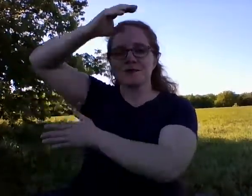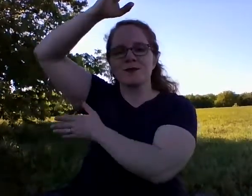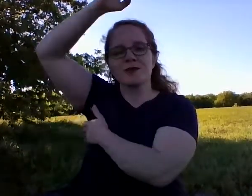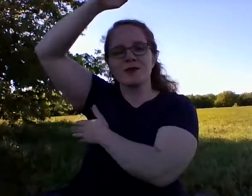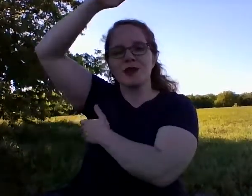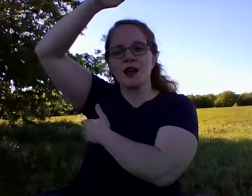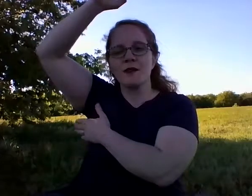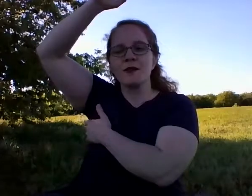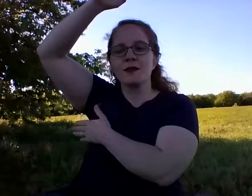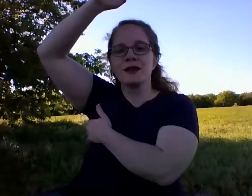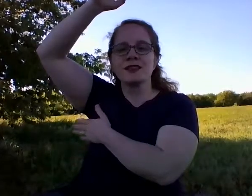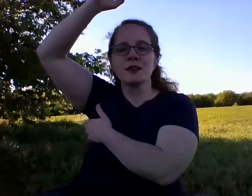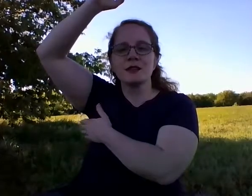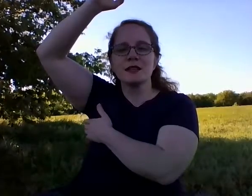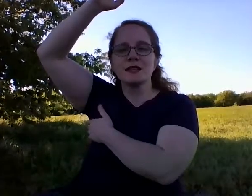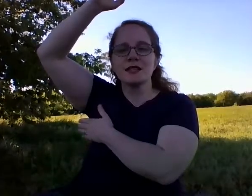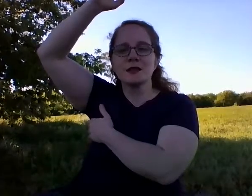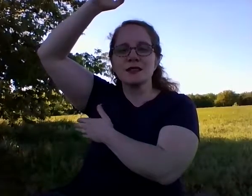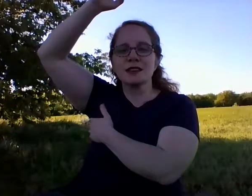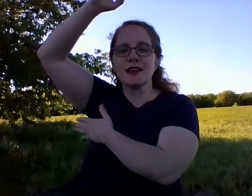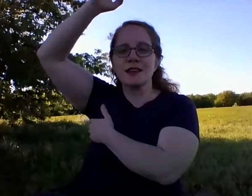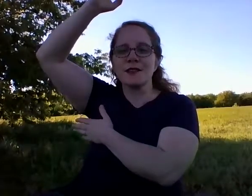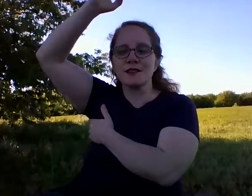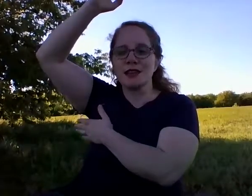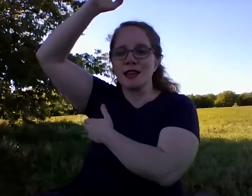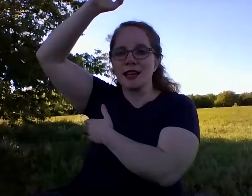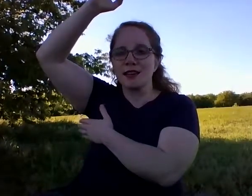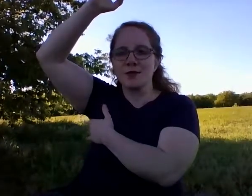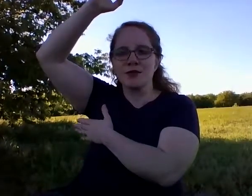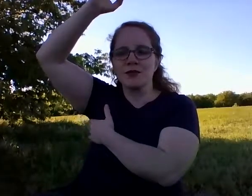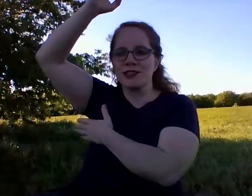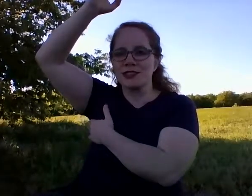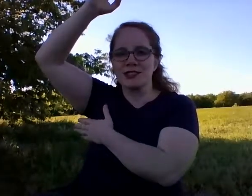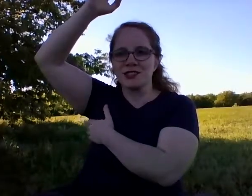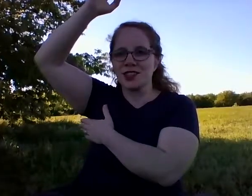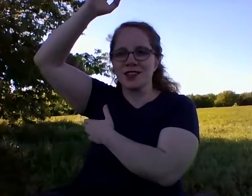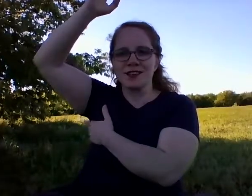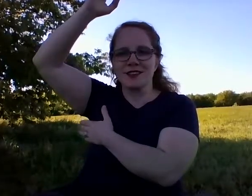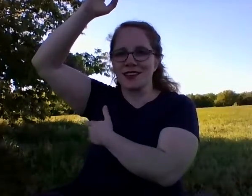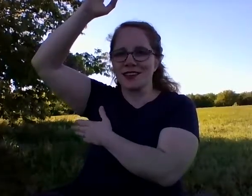Offering myself continuous love as a precious child of God.